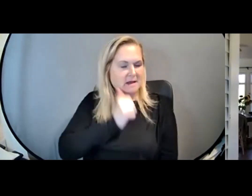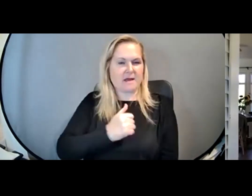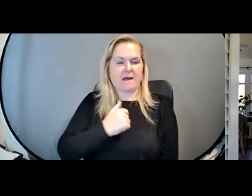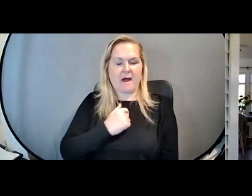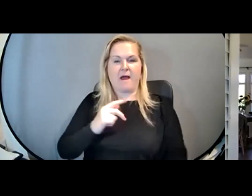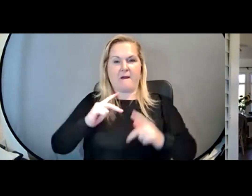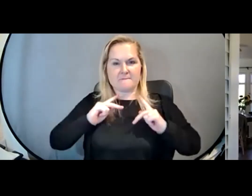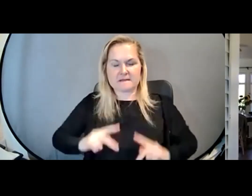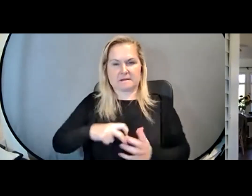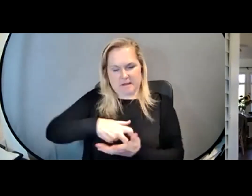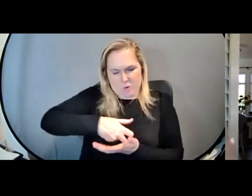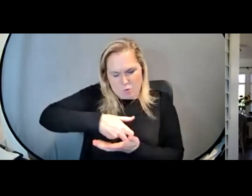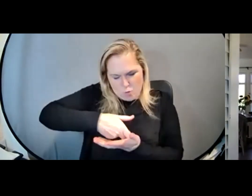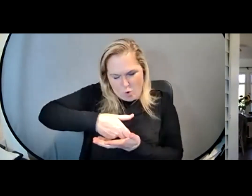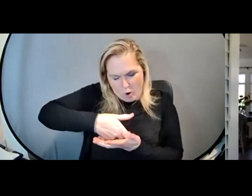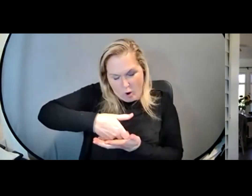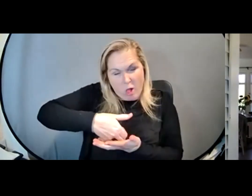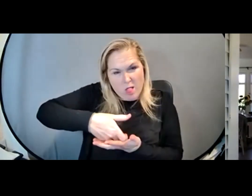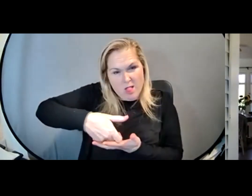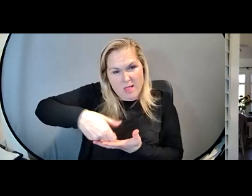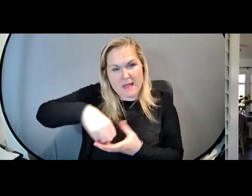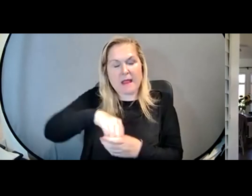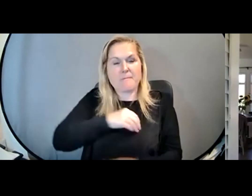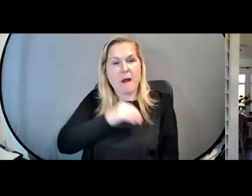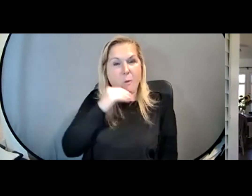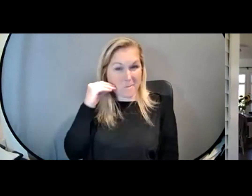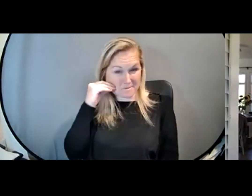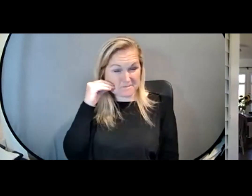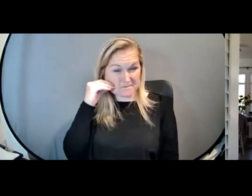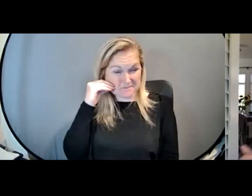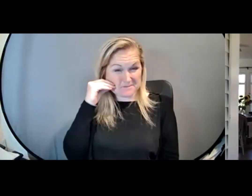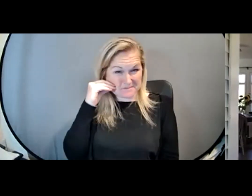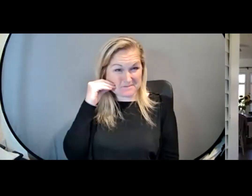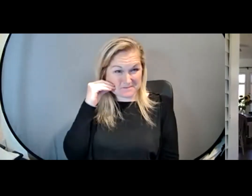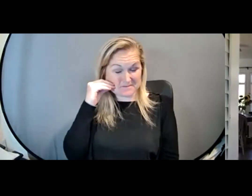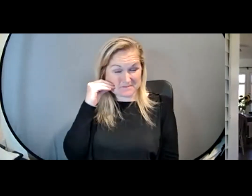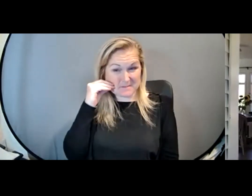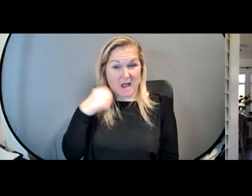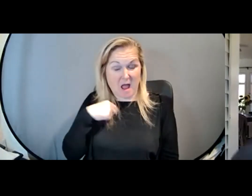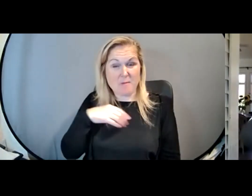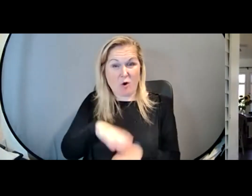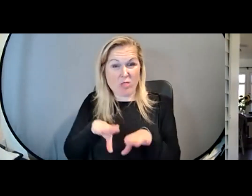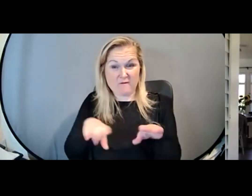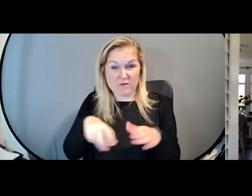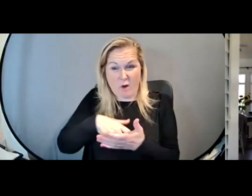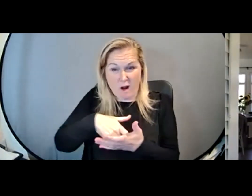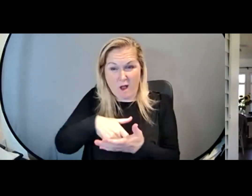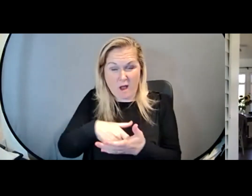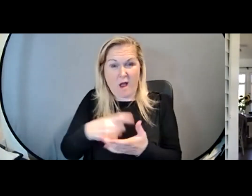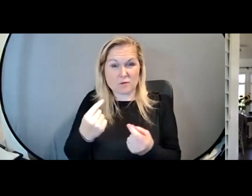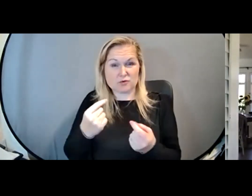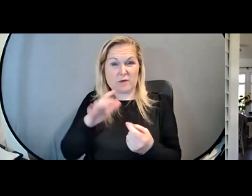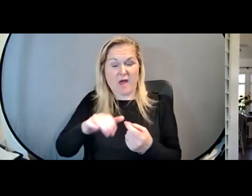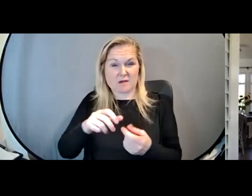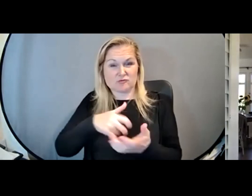crawl on the floor of my house. And I'll be on the floor. You know, I'll put one elbow out,